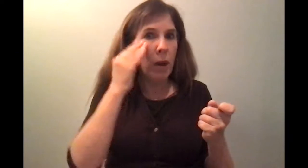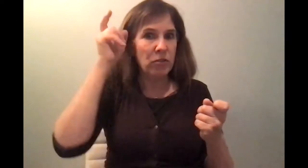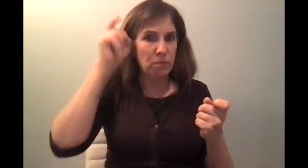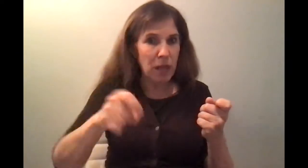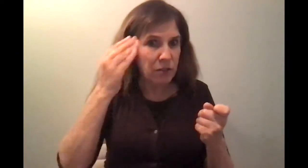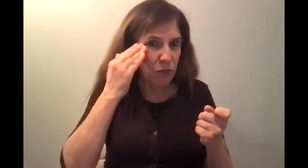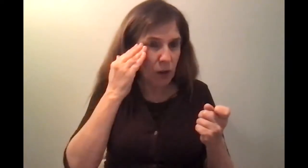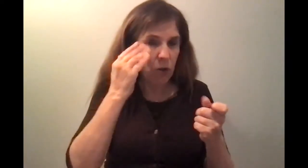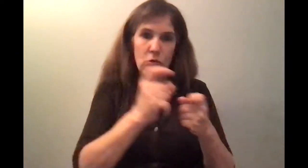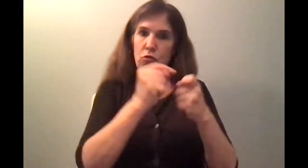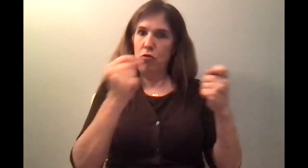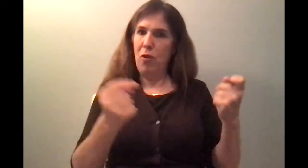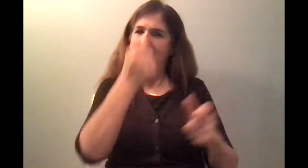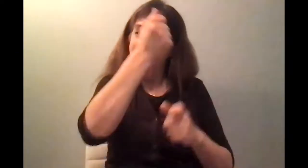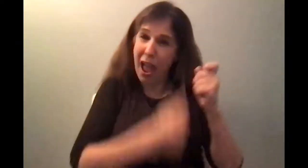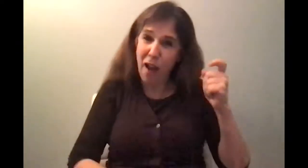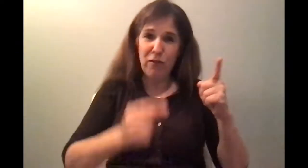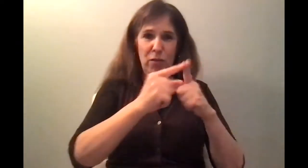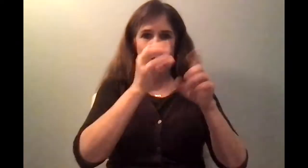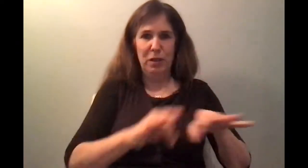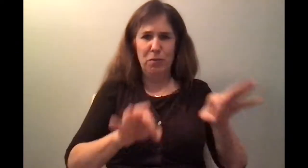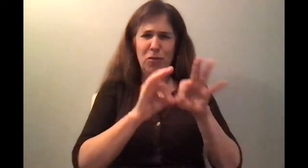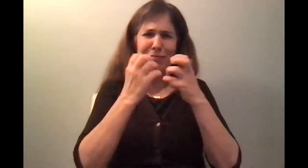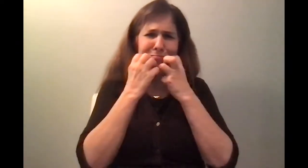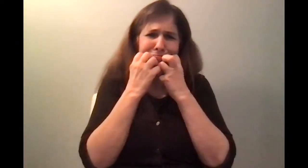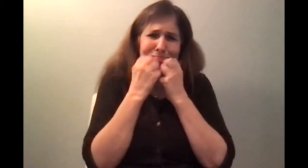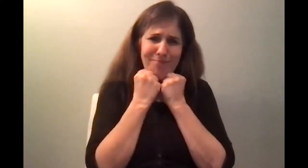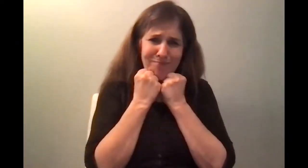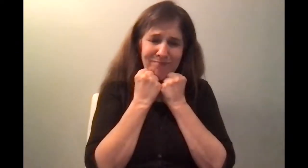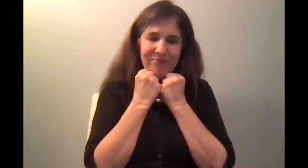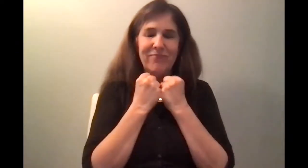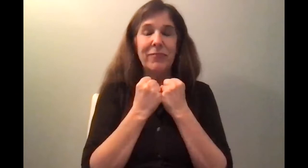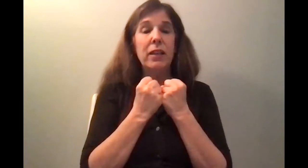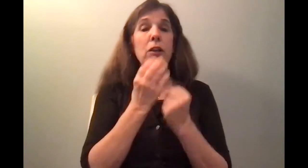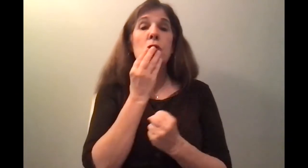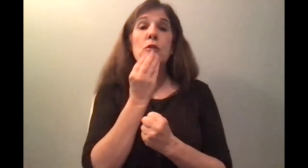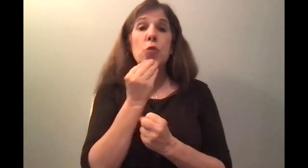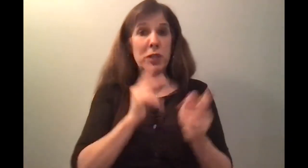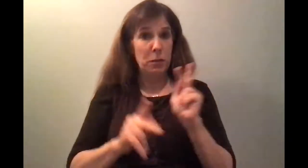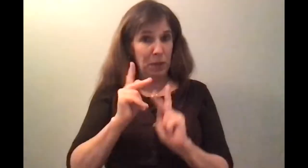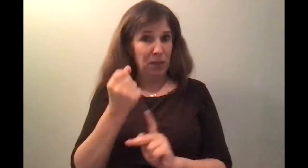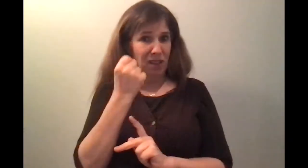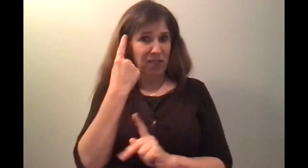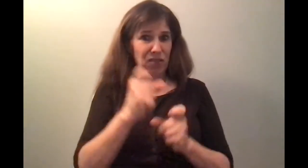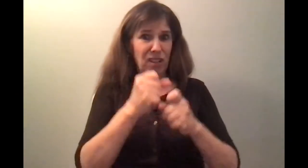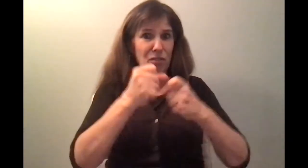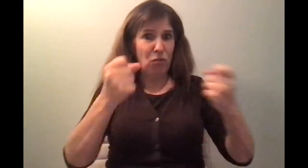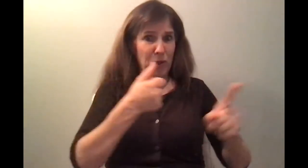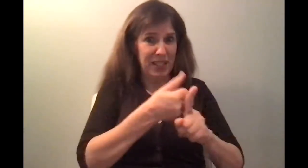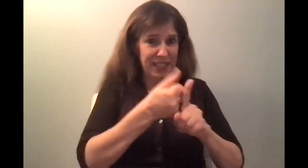And the Jews give it a lot and lots of importance, because even in a way, it's considered